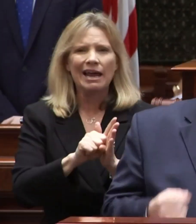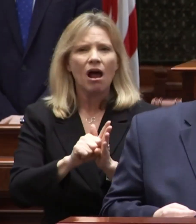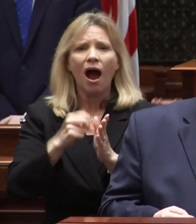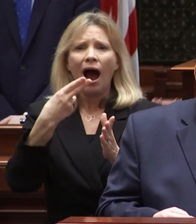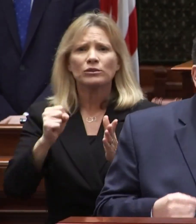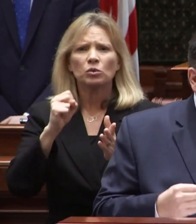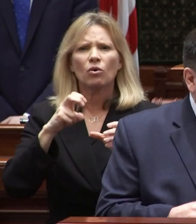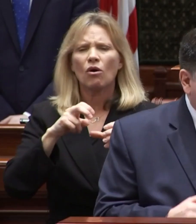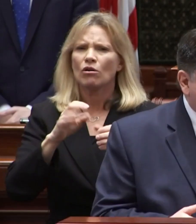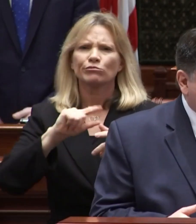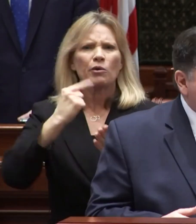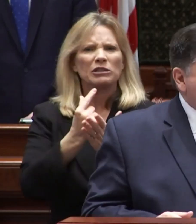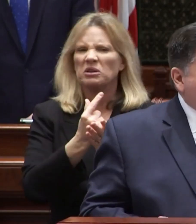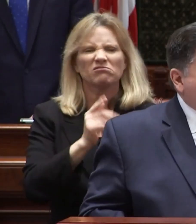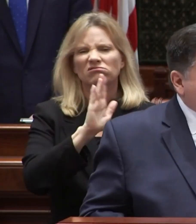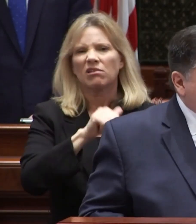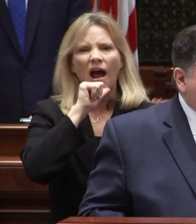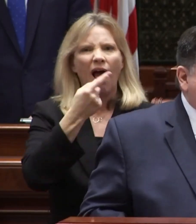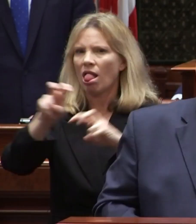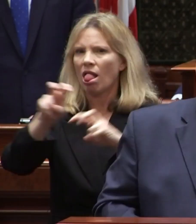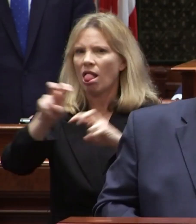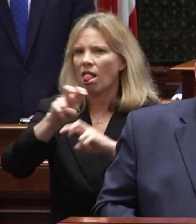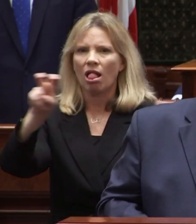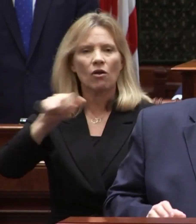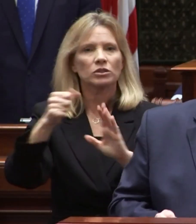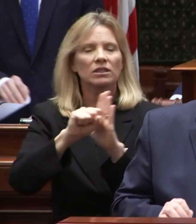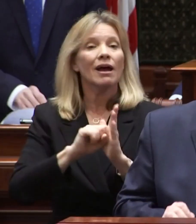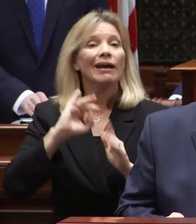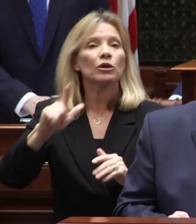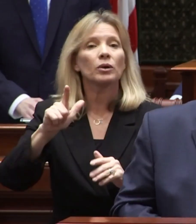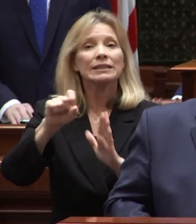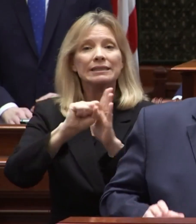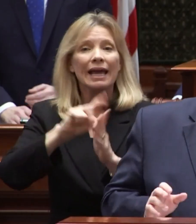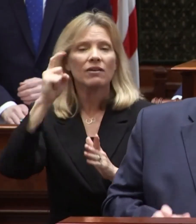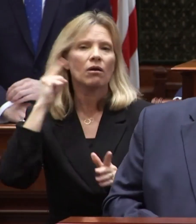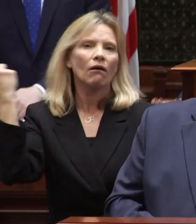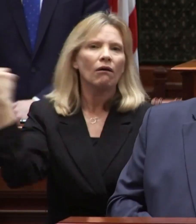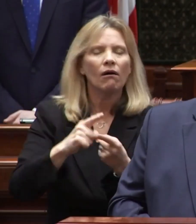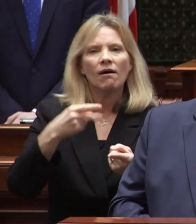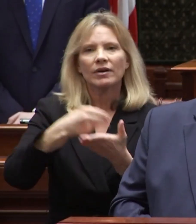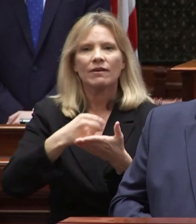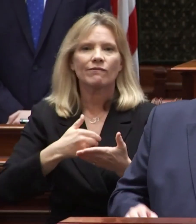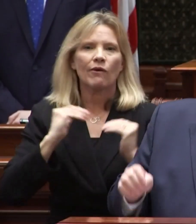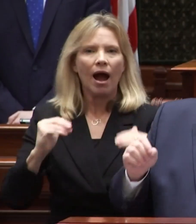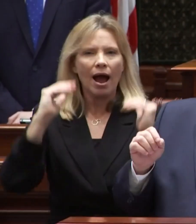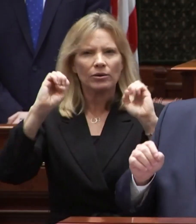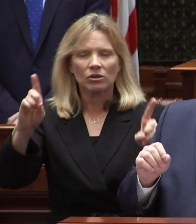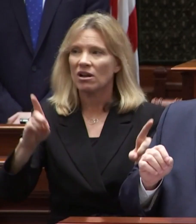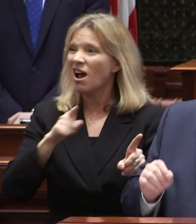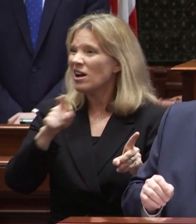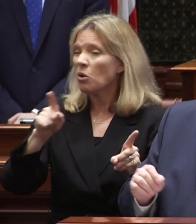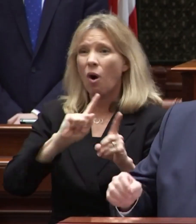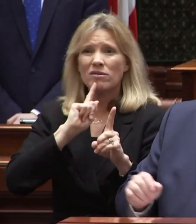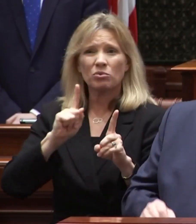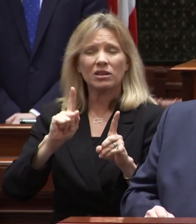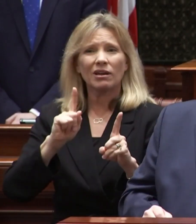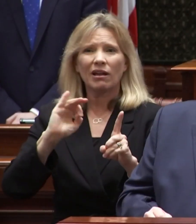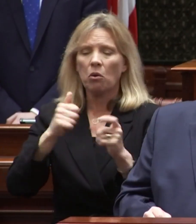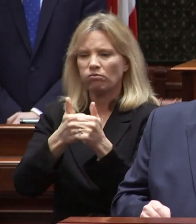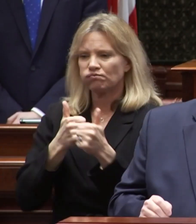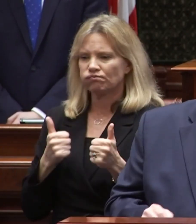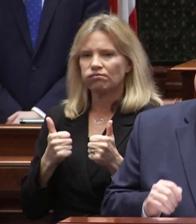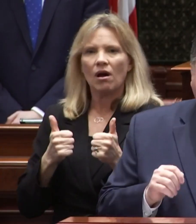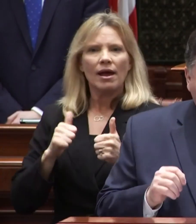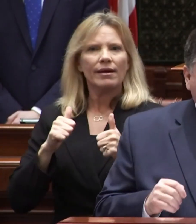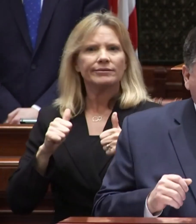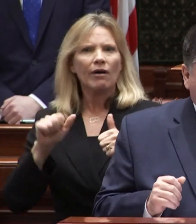high school graduates to other states because illinois state government had cut funding for higher education and had fallen behind other states